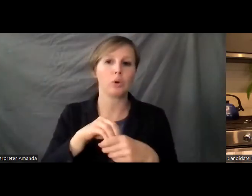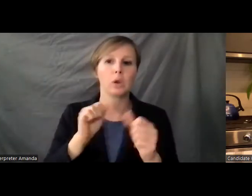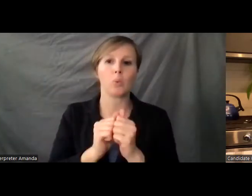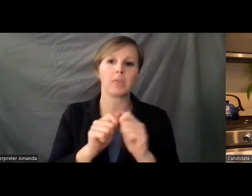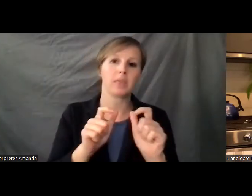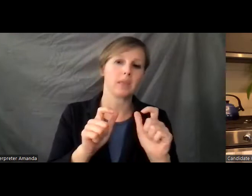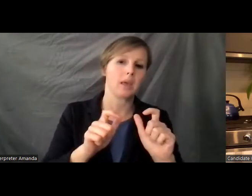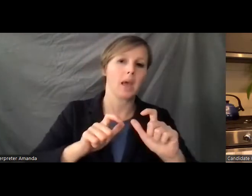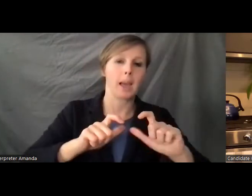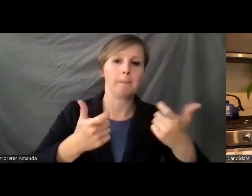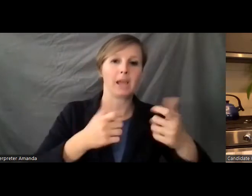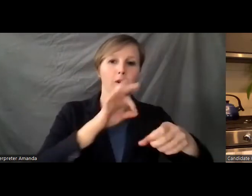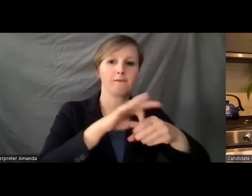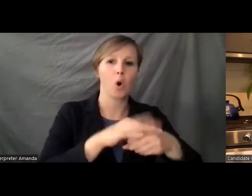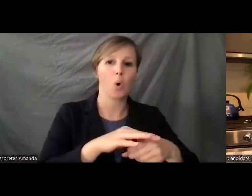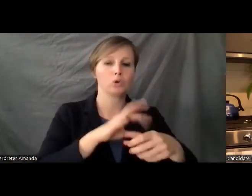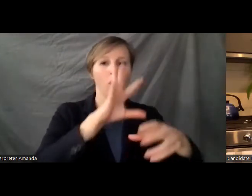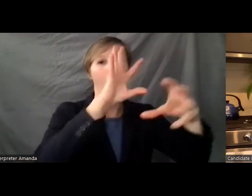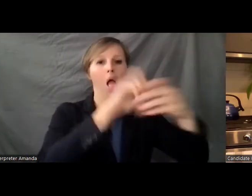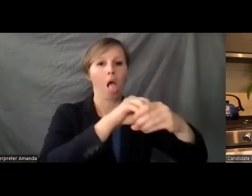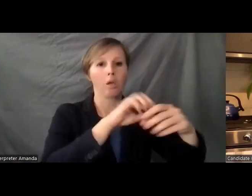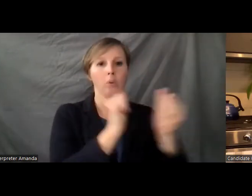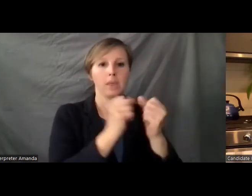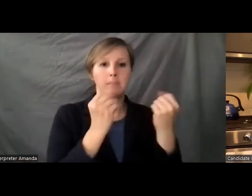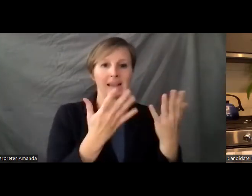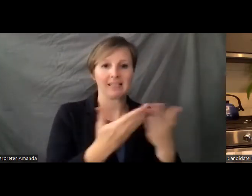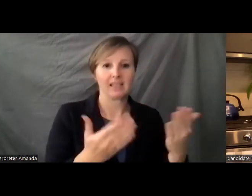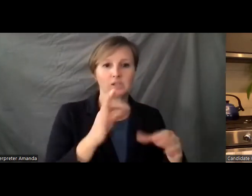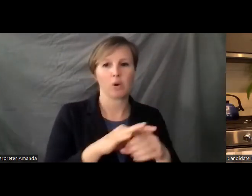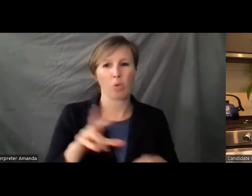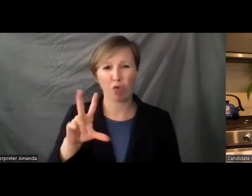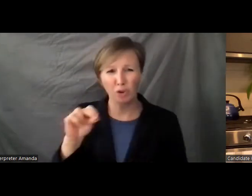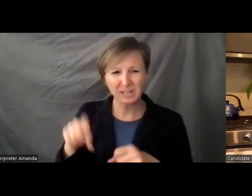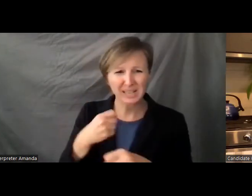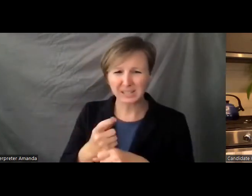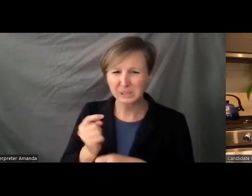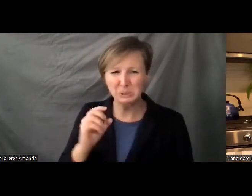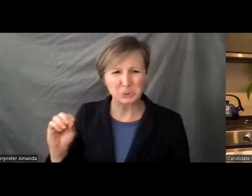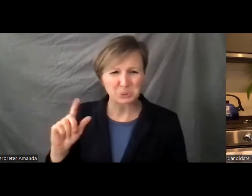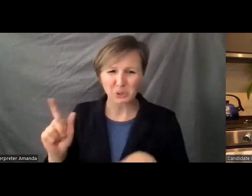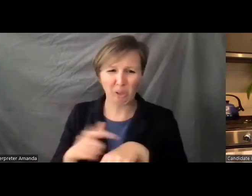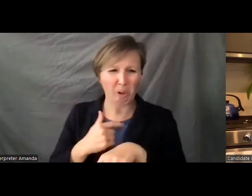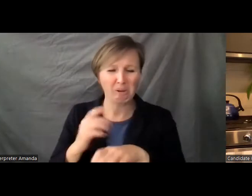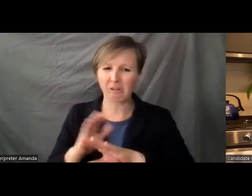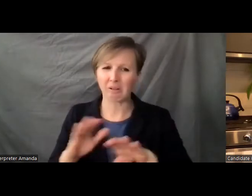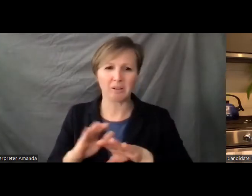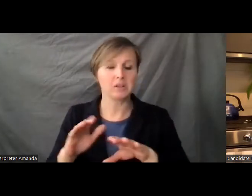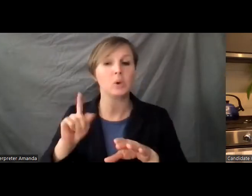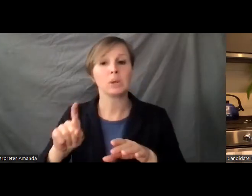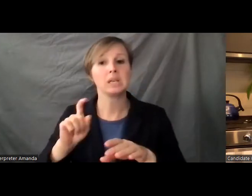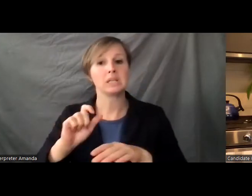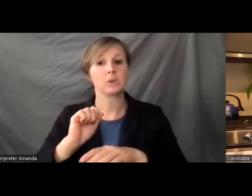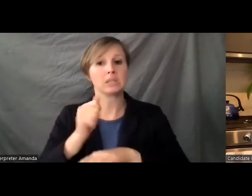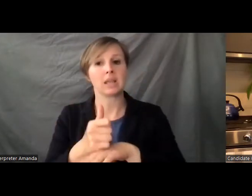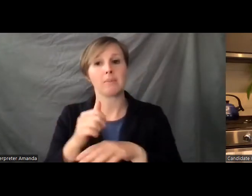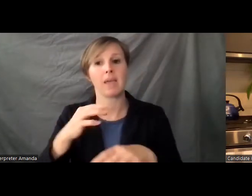-sized legislation where it gets thrown away. 30 years is way too long, so I fully support establishing asset limits that